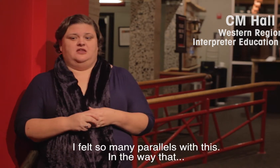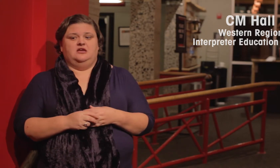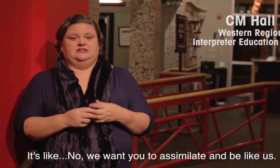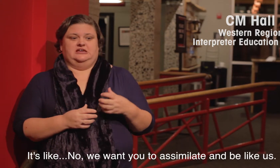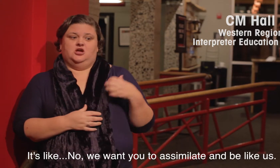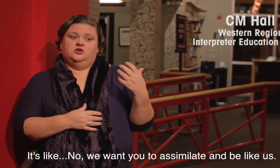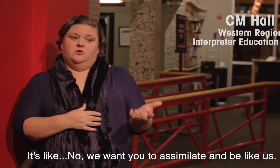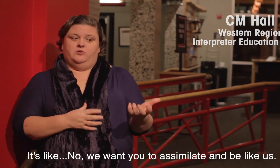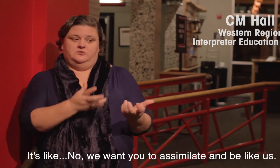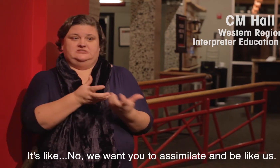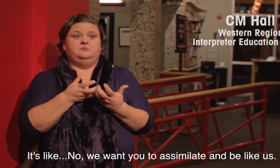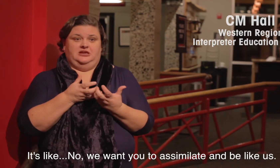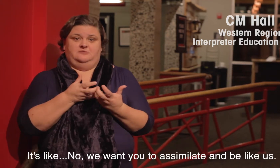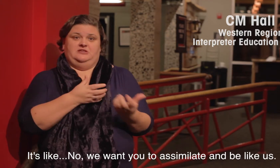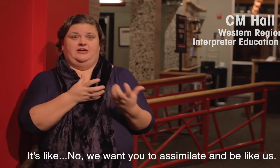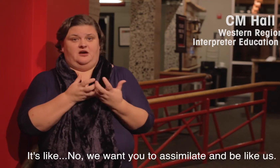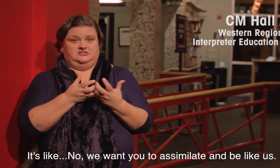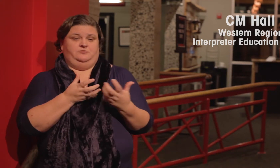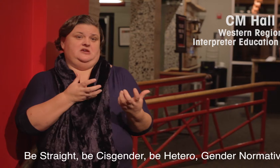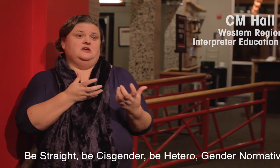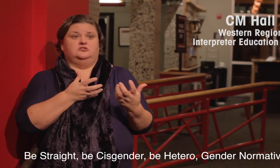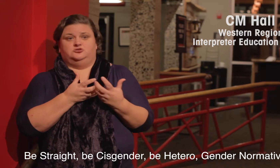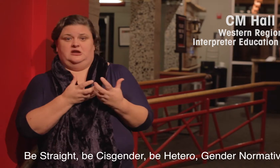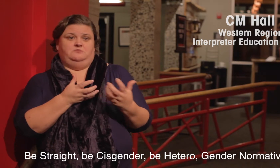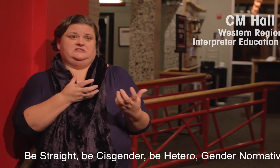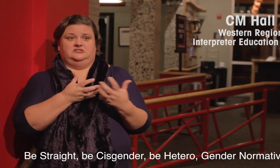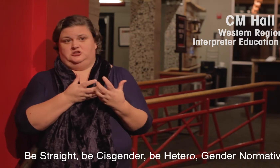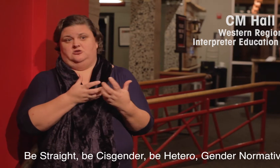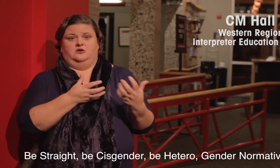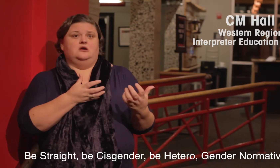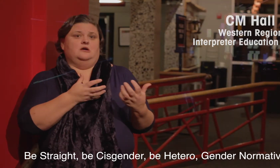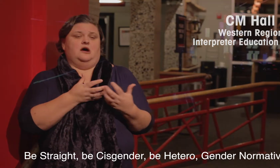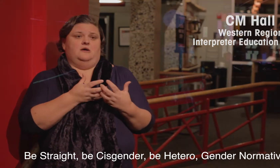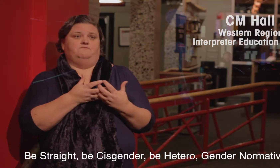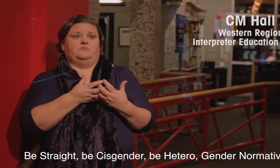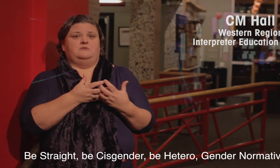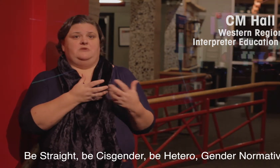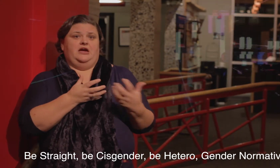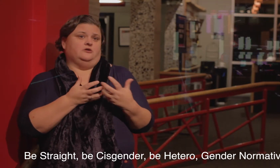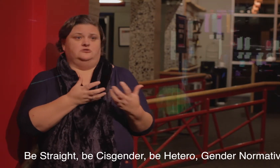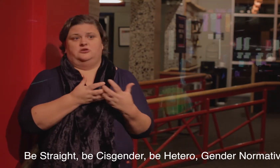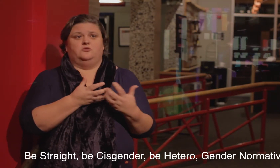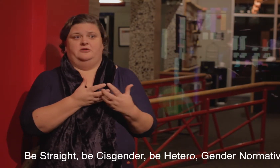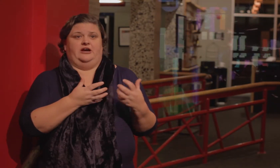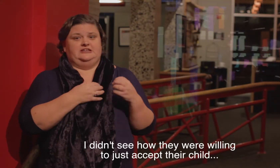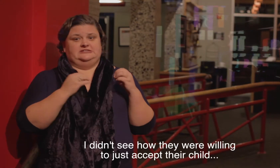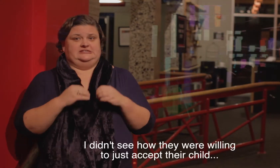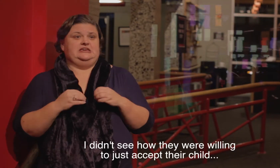it's like, no we want you to assimilate, be like us, be straight, be cisgender, be hetero, gender normative. I didn't see